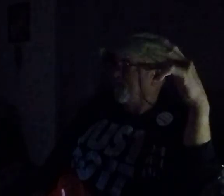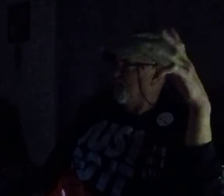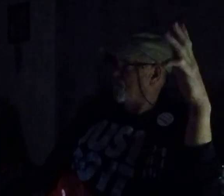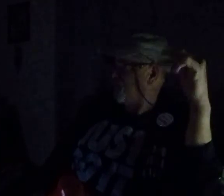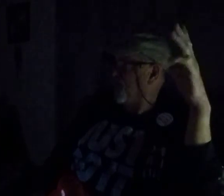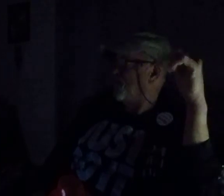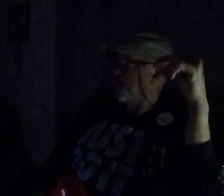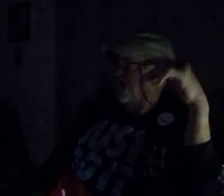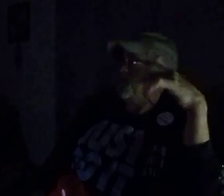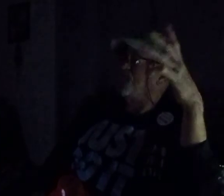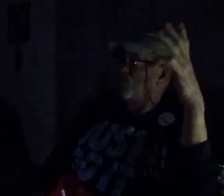whatever, cadential,